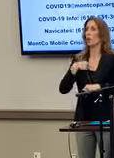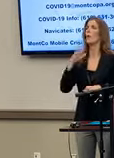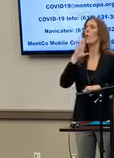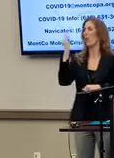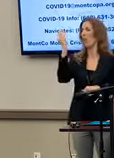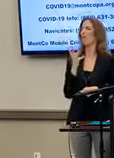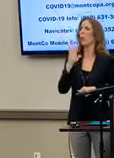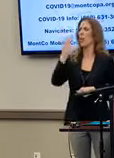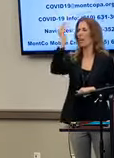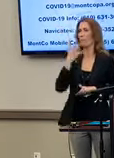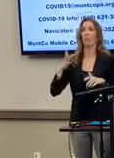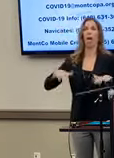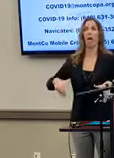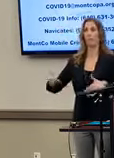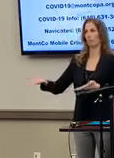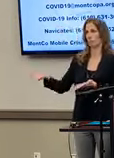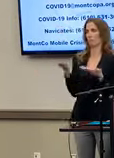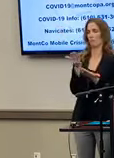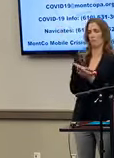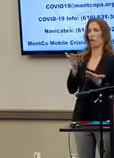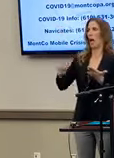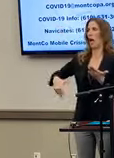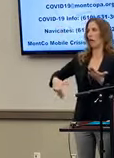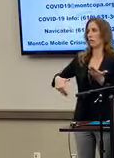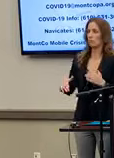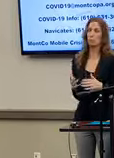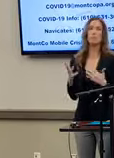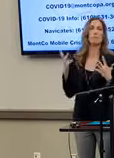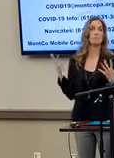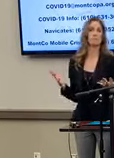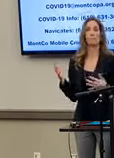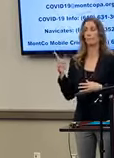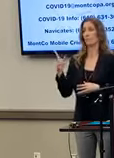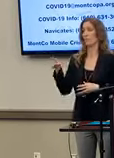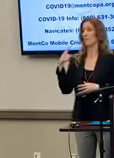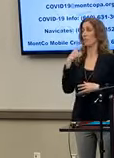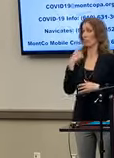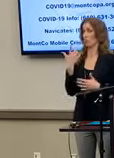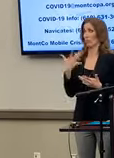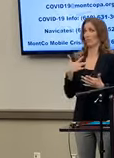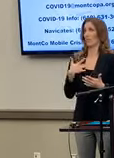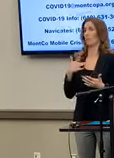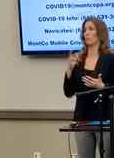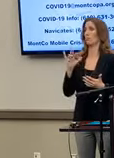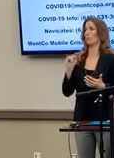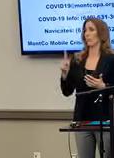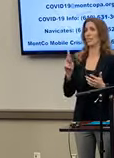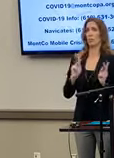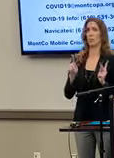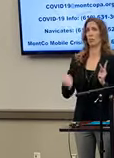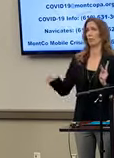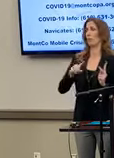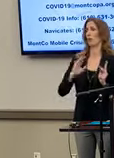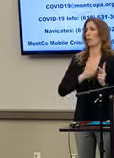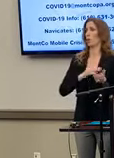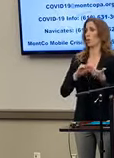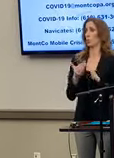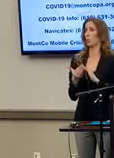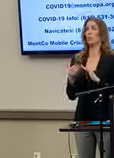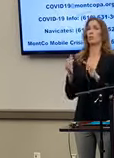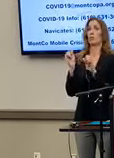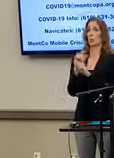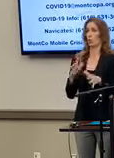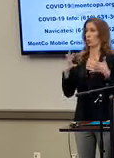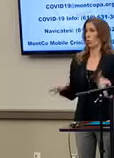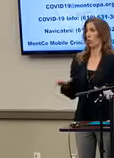information. I have not seen it as of yet, and that it puts at risk the people in our community, the workforce